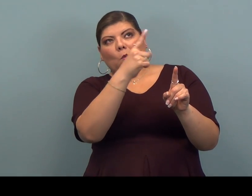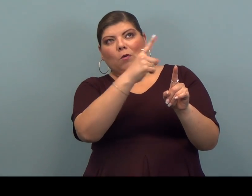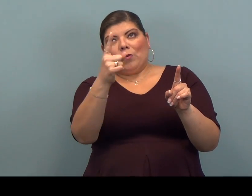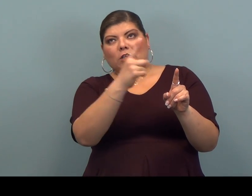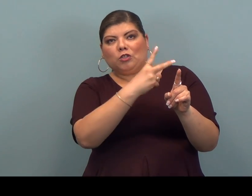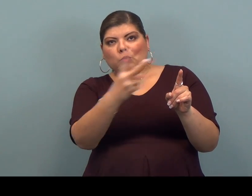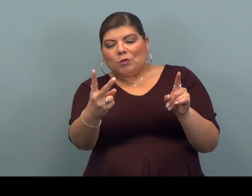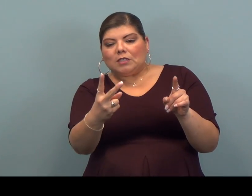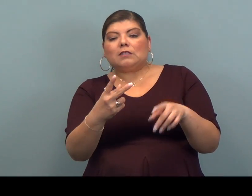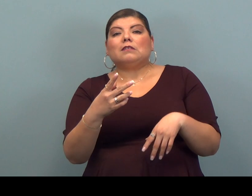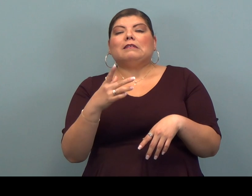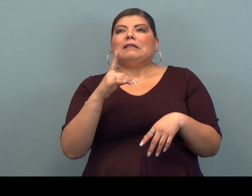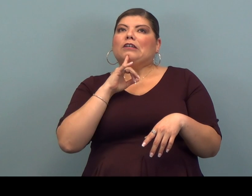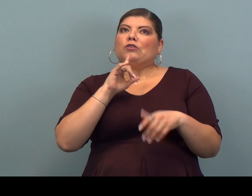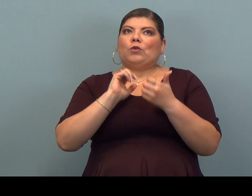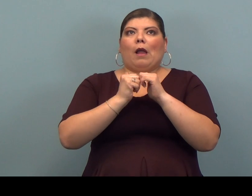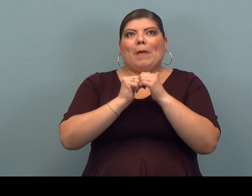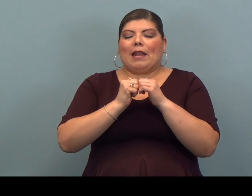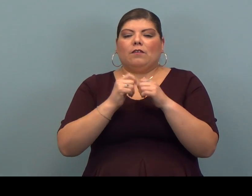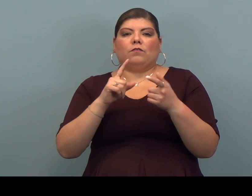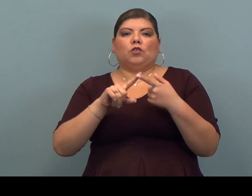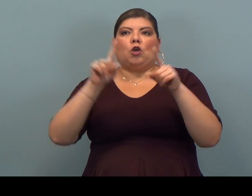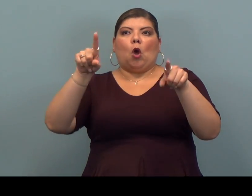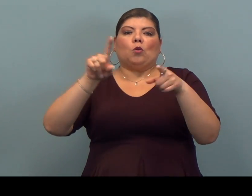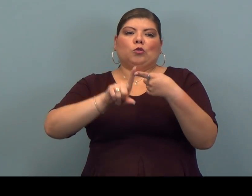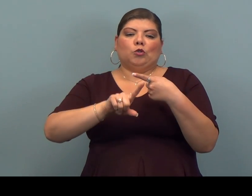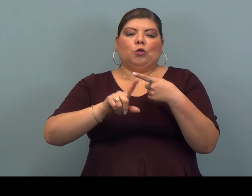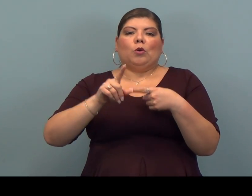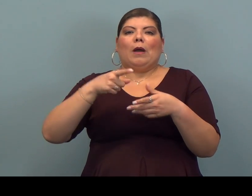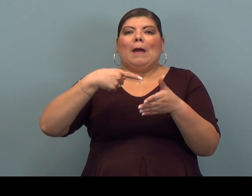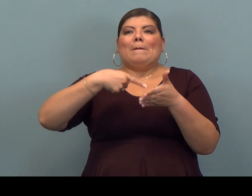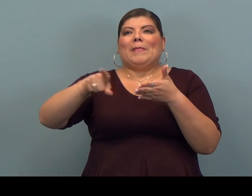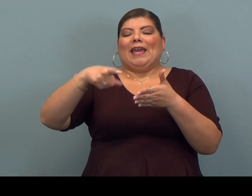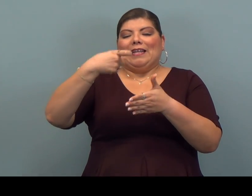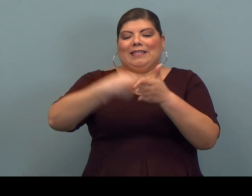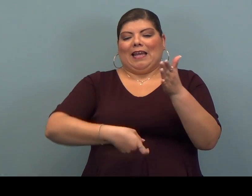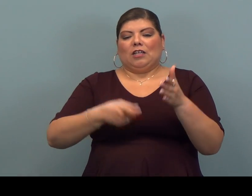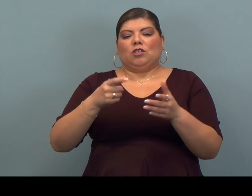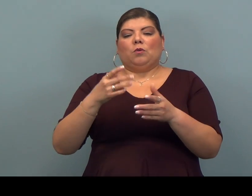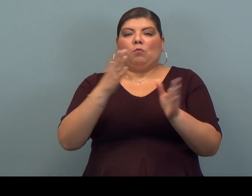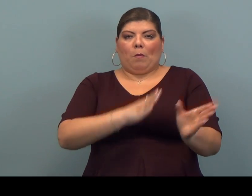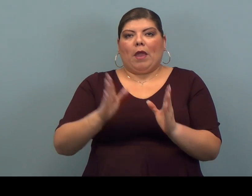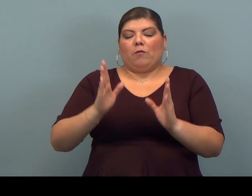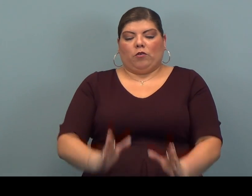It's truly competitive with going to a paid tax preparer.